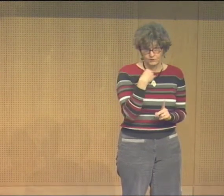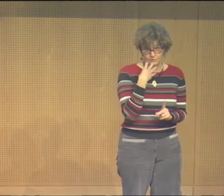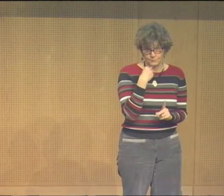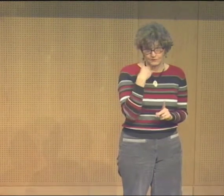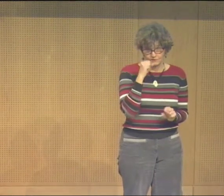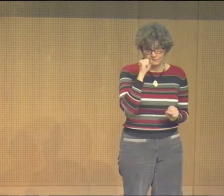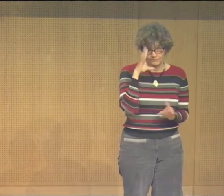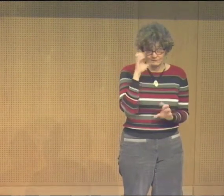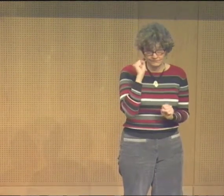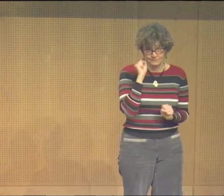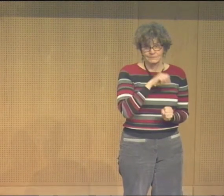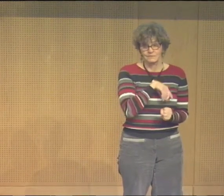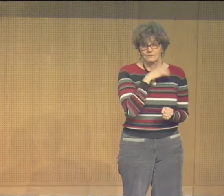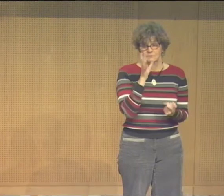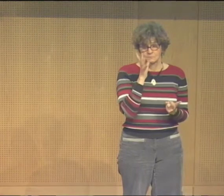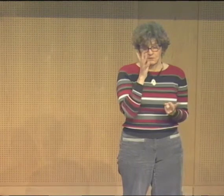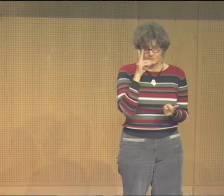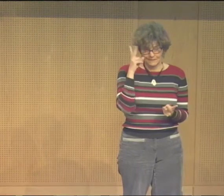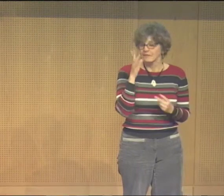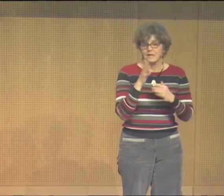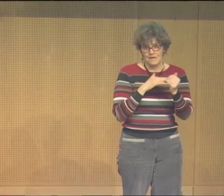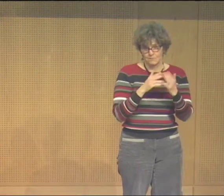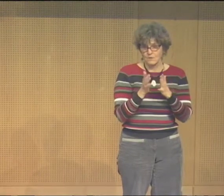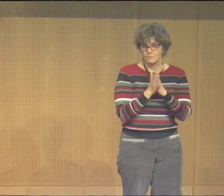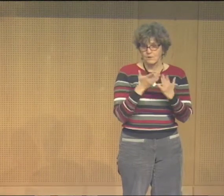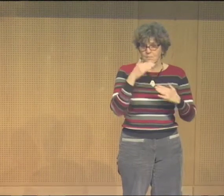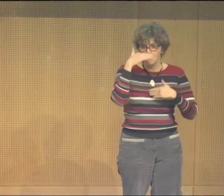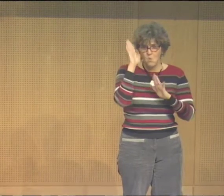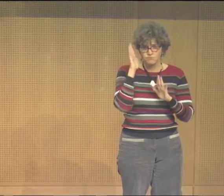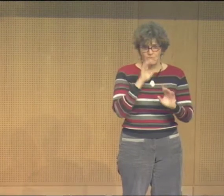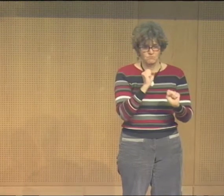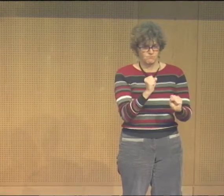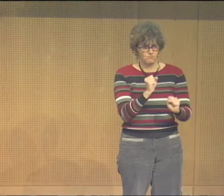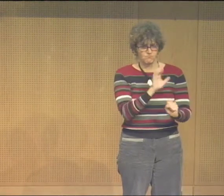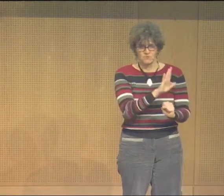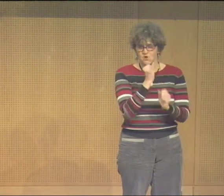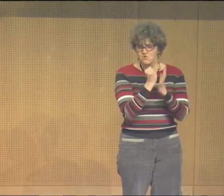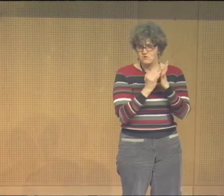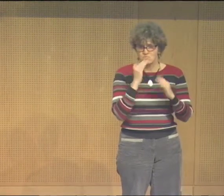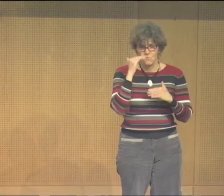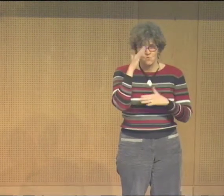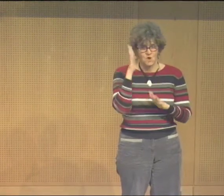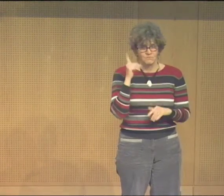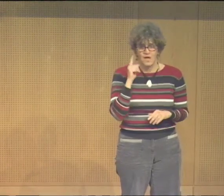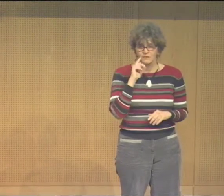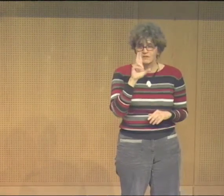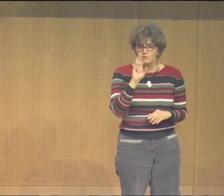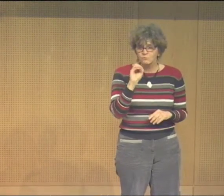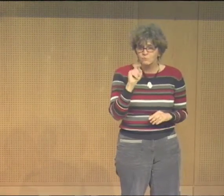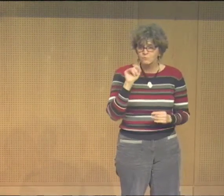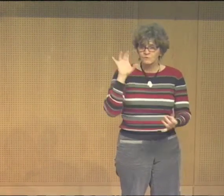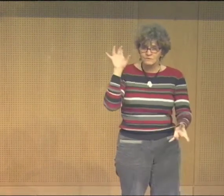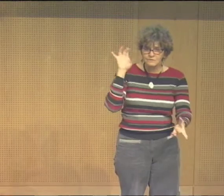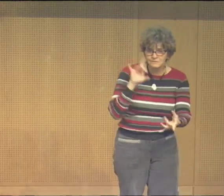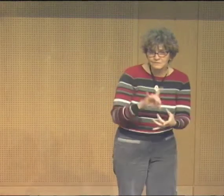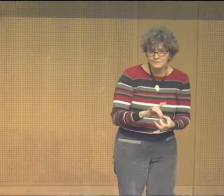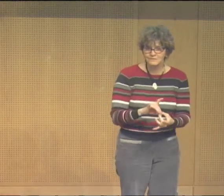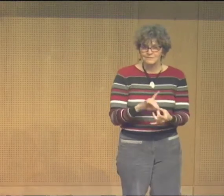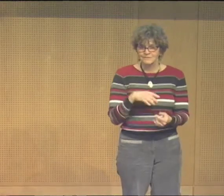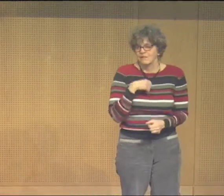which was surprising to me. And she is very strong. She has a strong use of self-portraits.